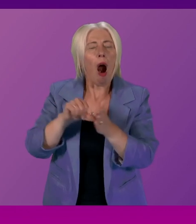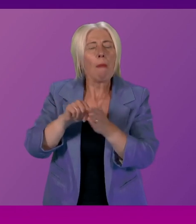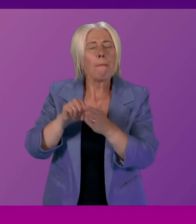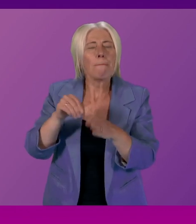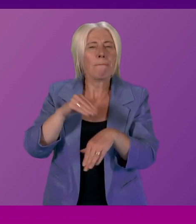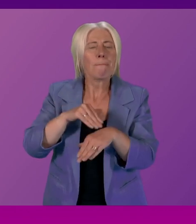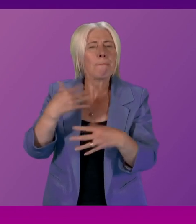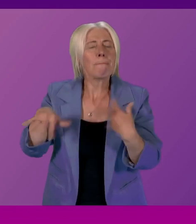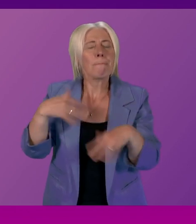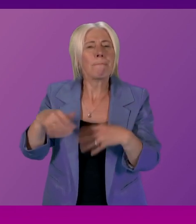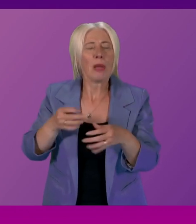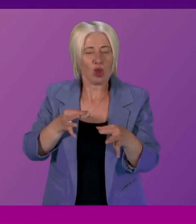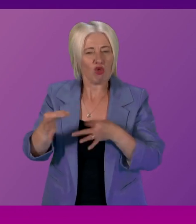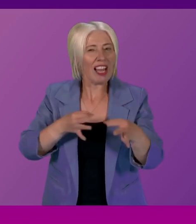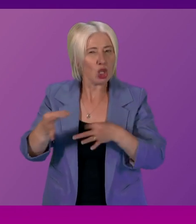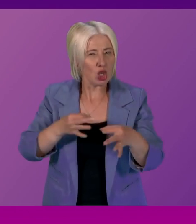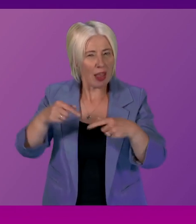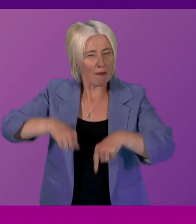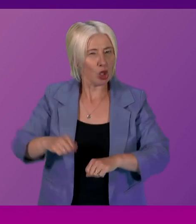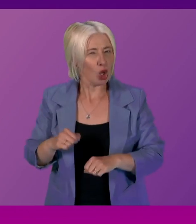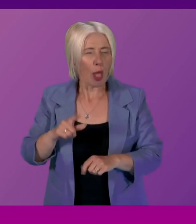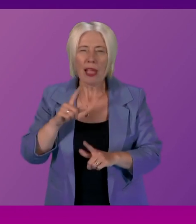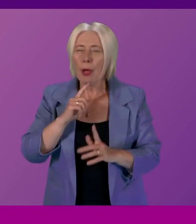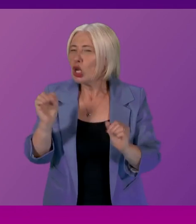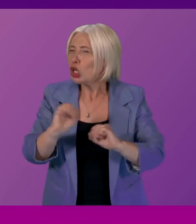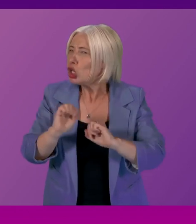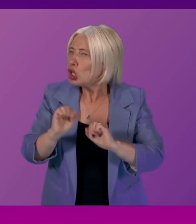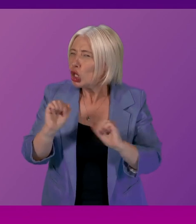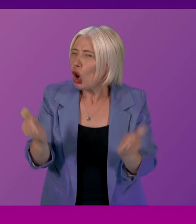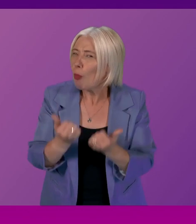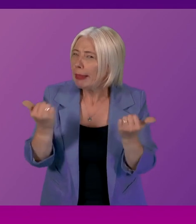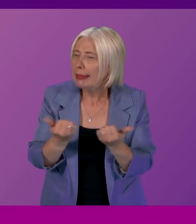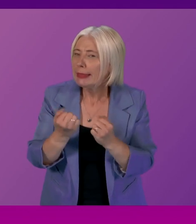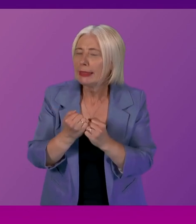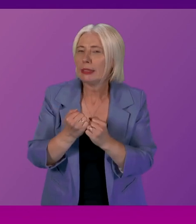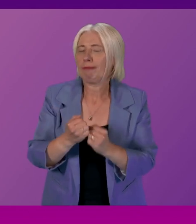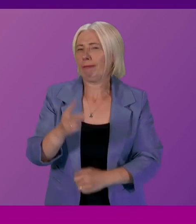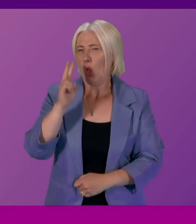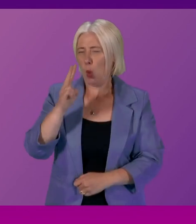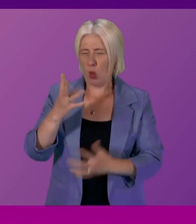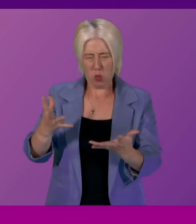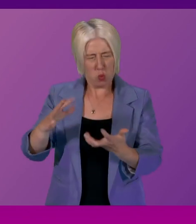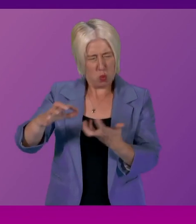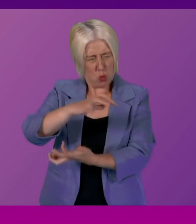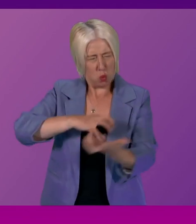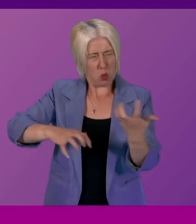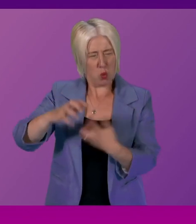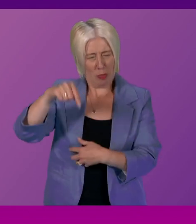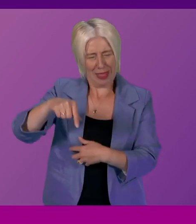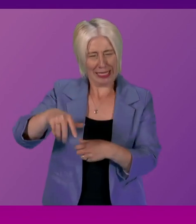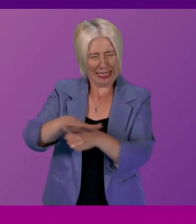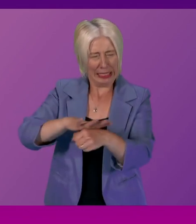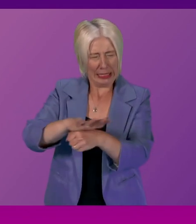however to date that has not been completed given the cross-cutting and complex nature of this issue